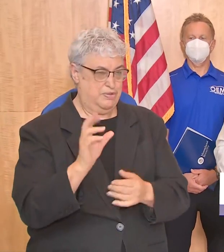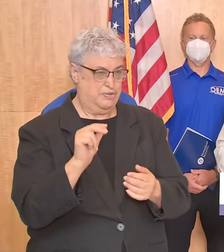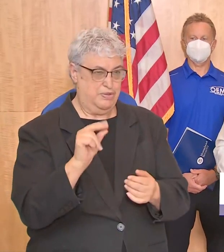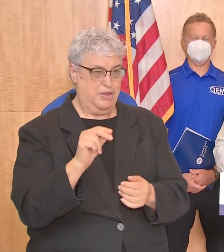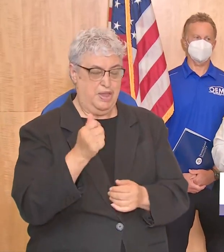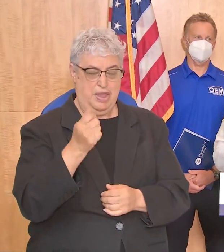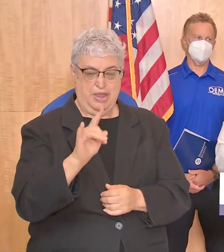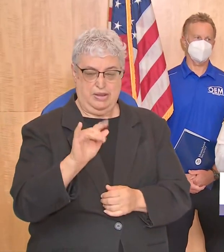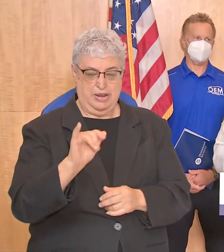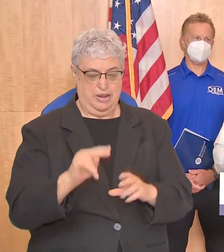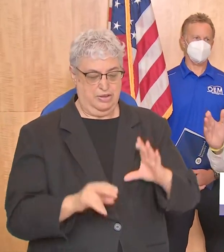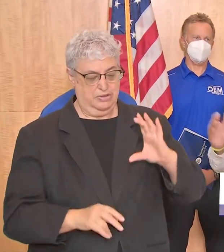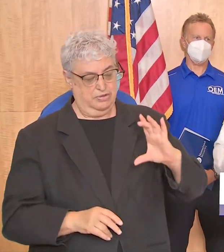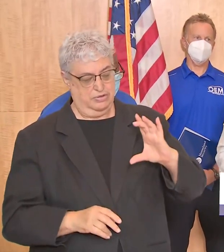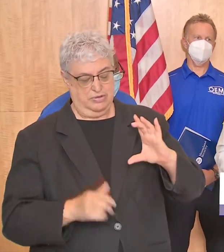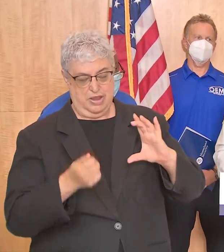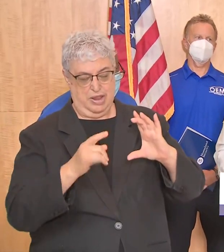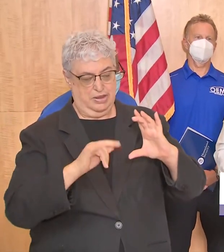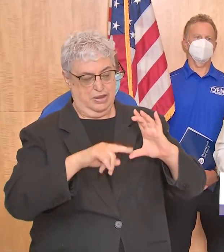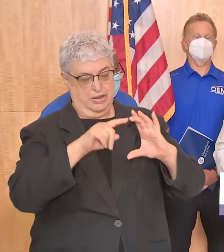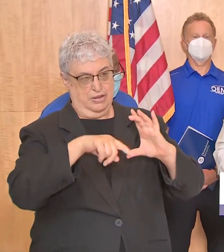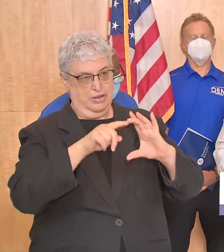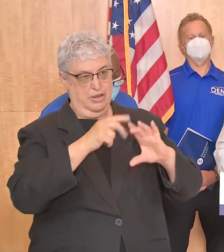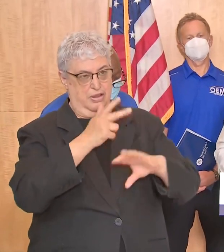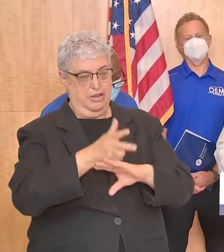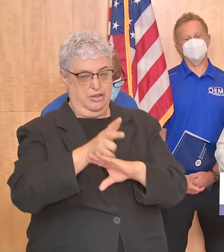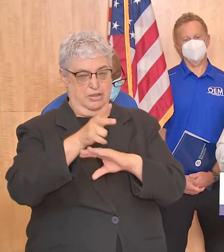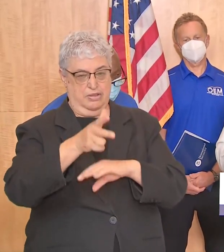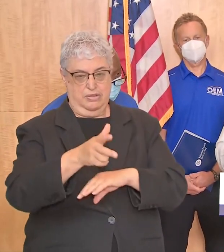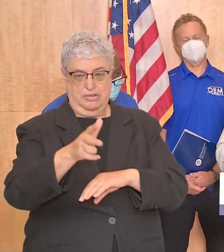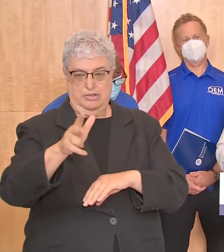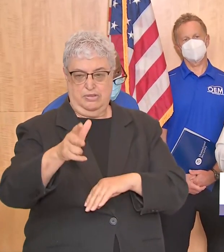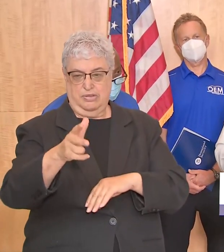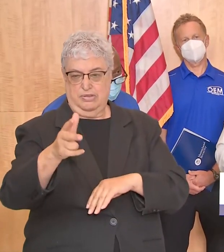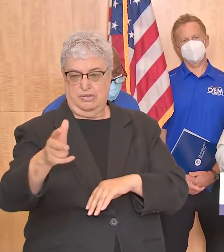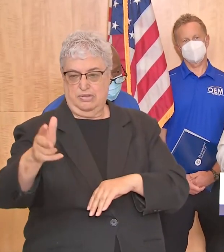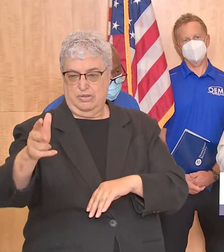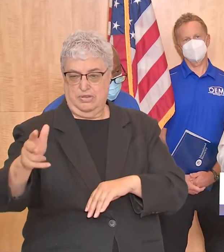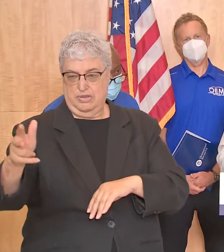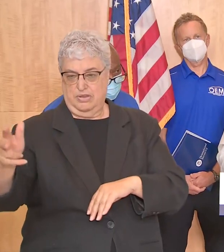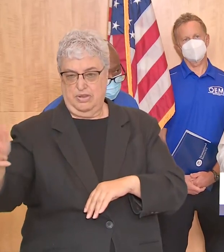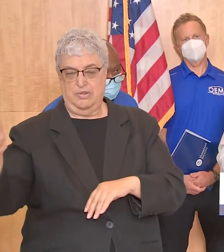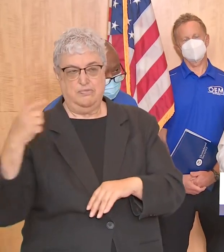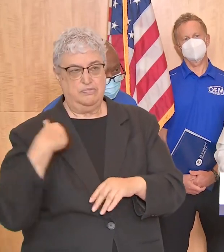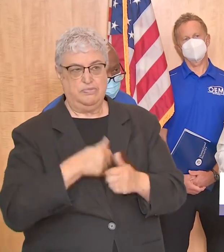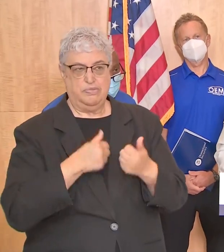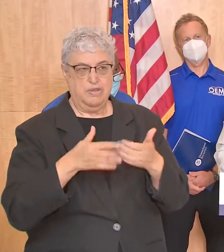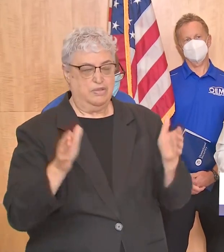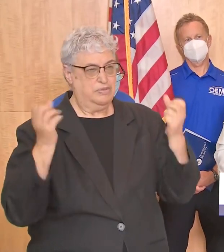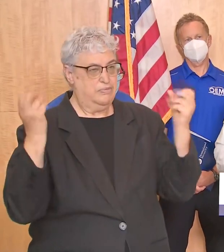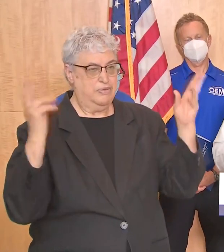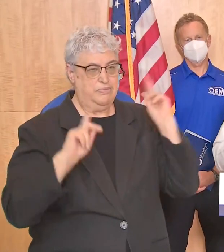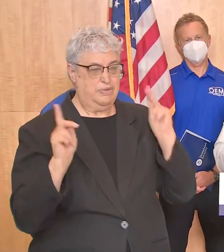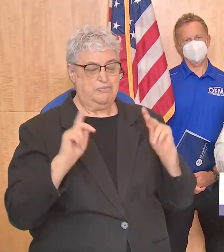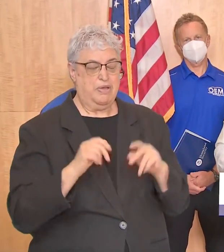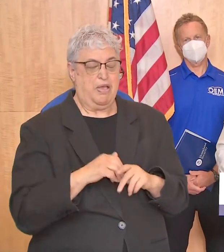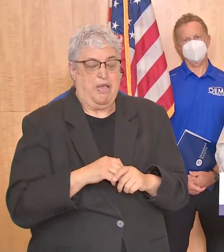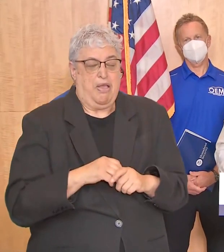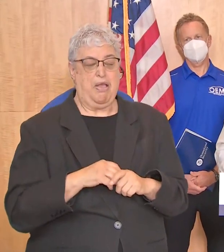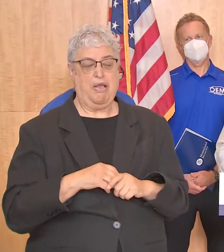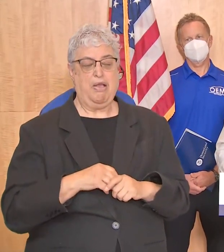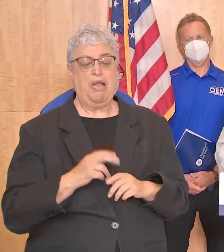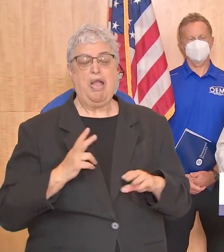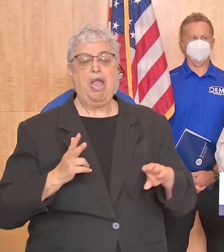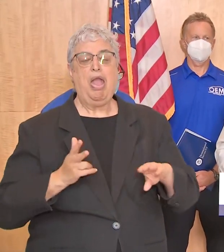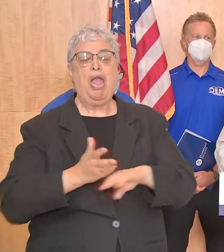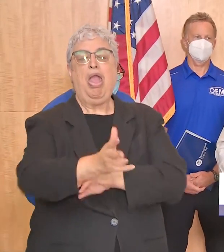little as 18 inches is enough to to to float your car away and again we've lost too many people because people are are trying to